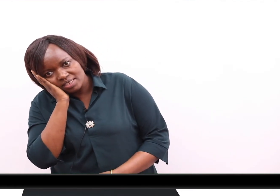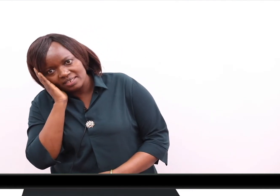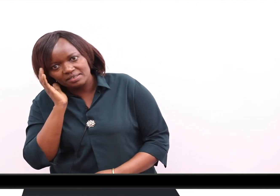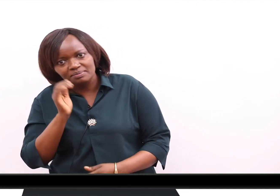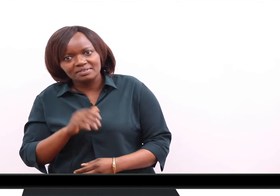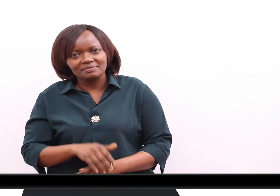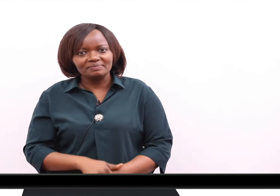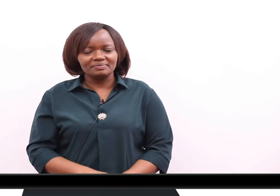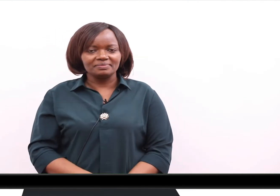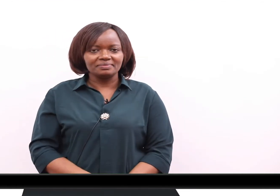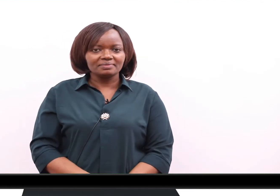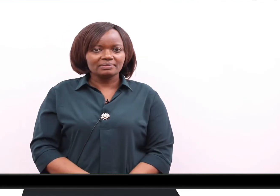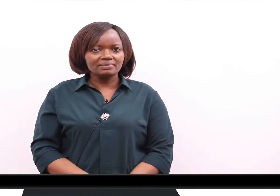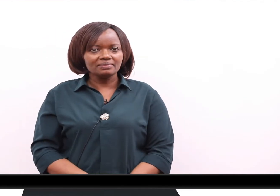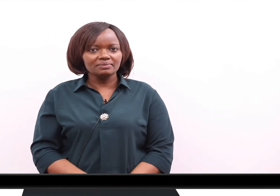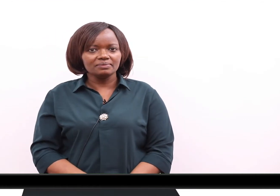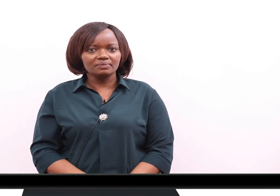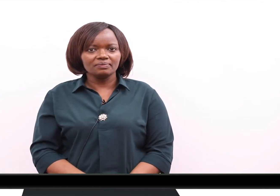he sleeps.